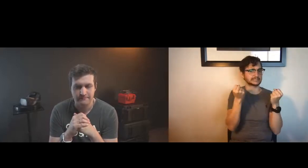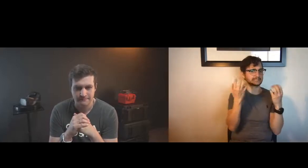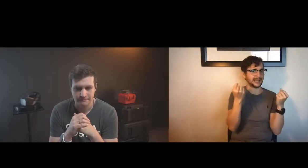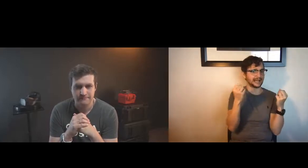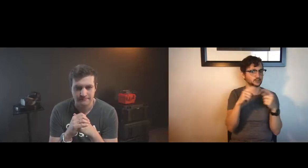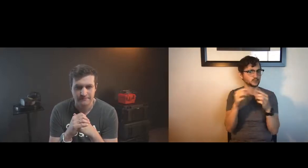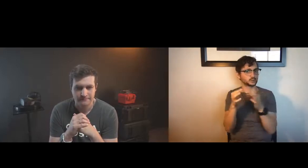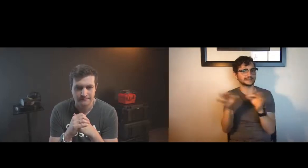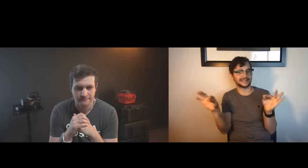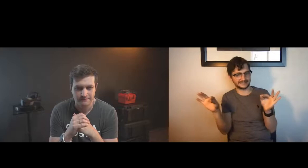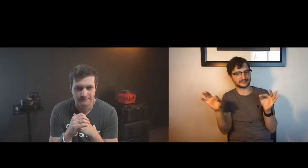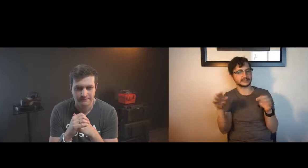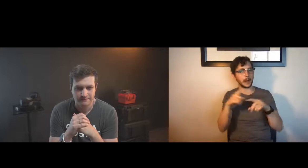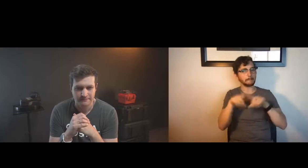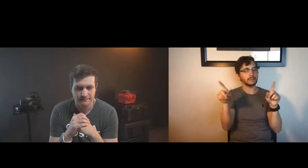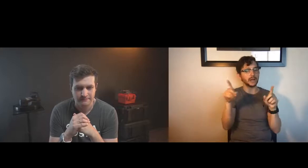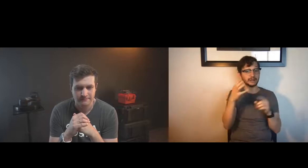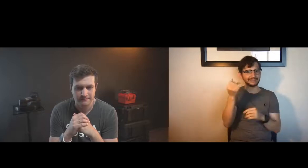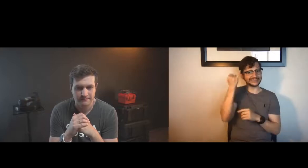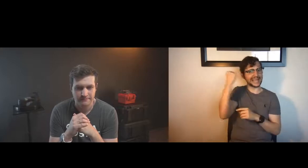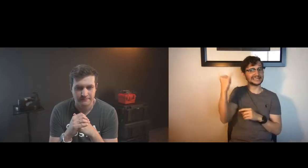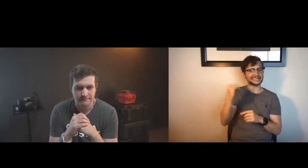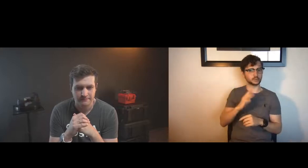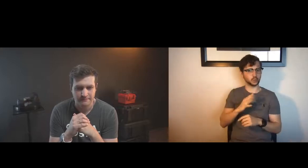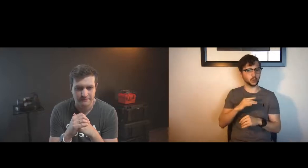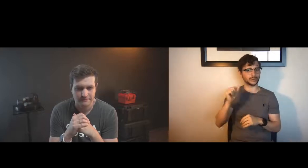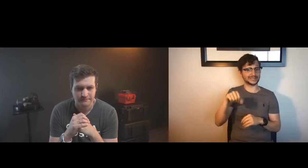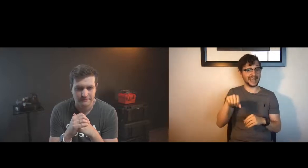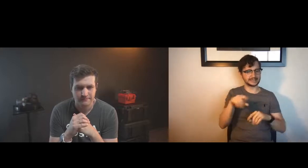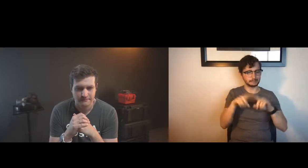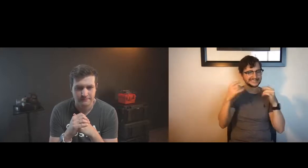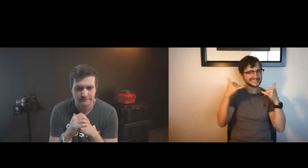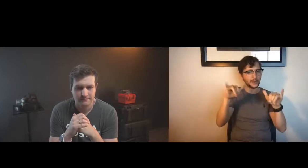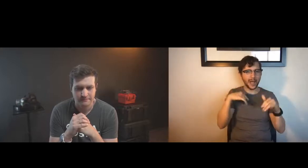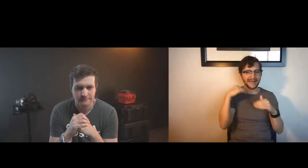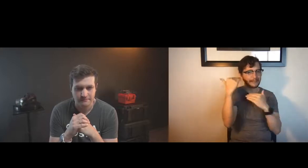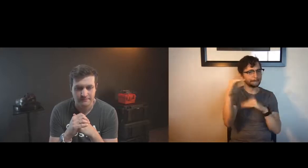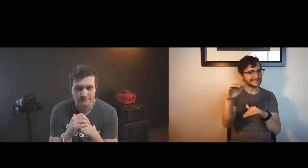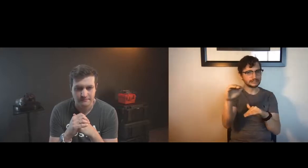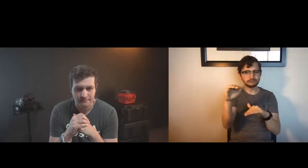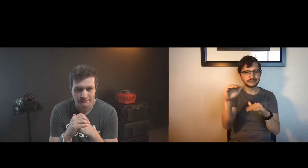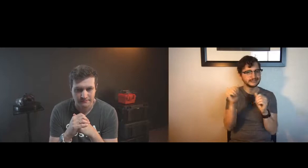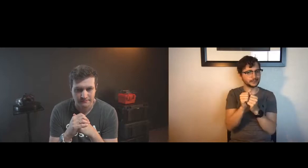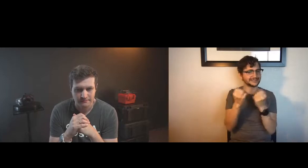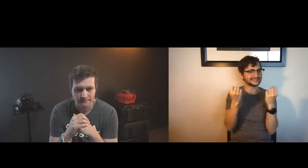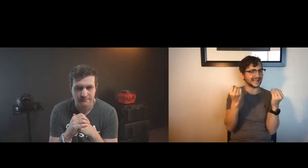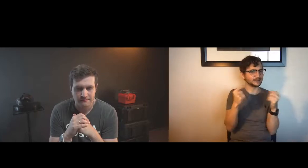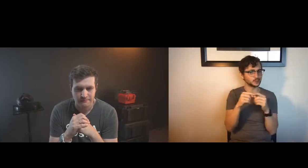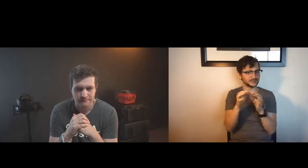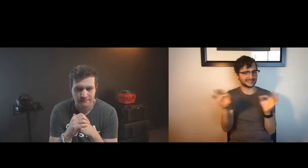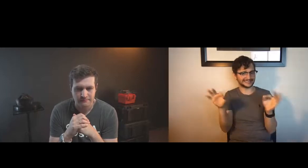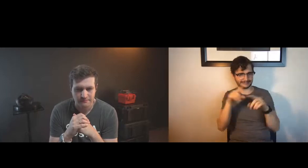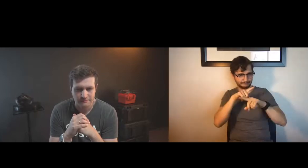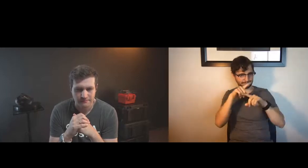speech to text versus sign to text while i think that the idea is pretty cool i